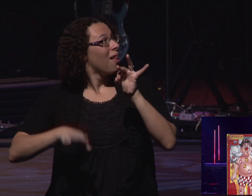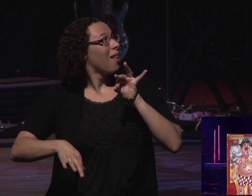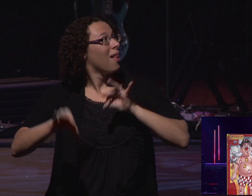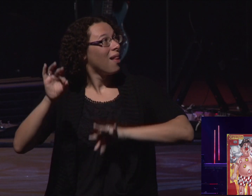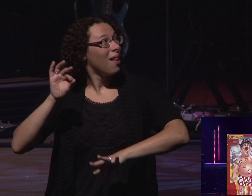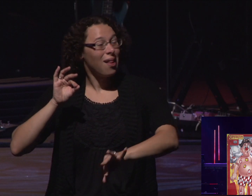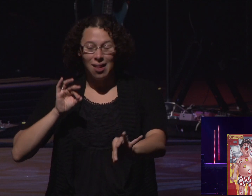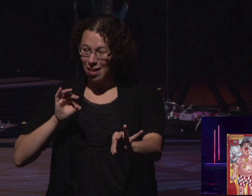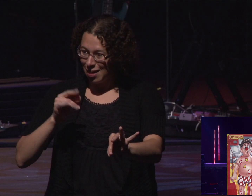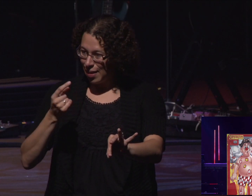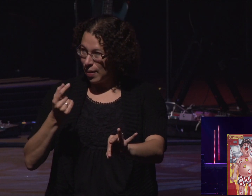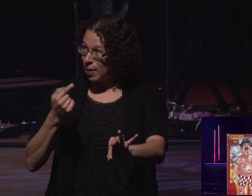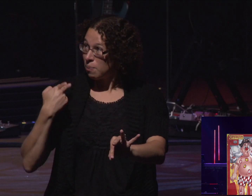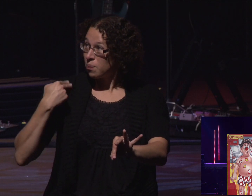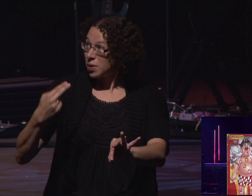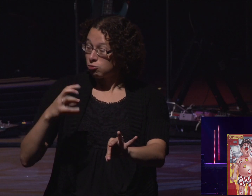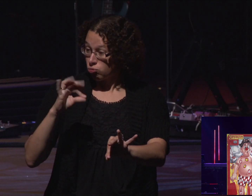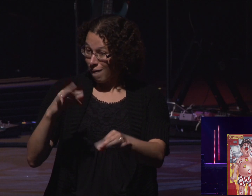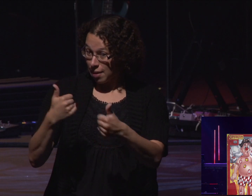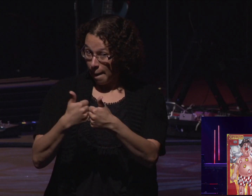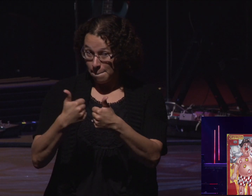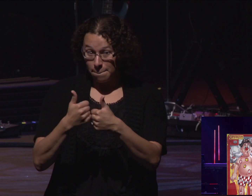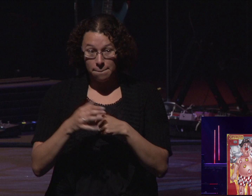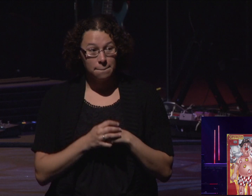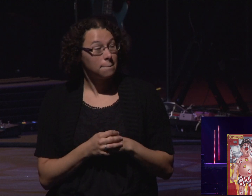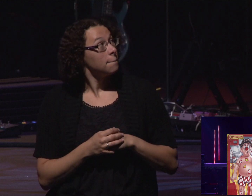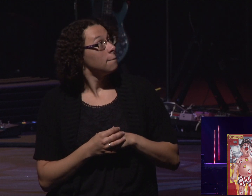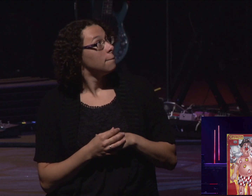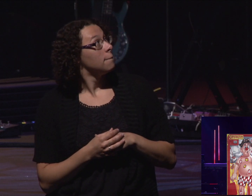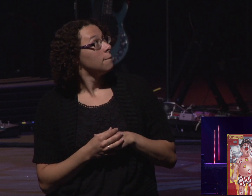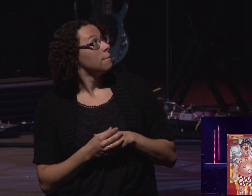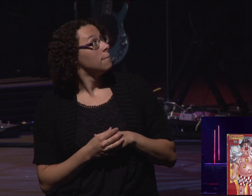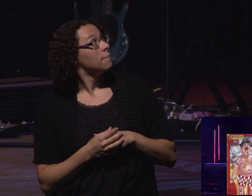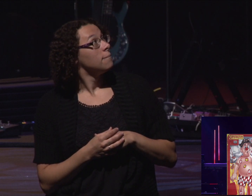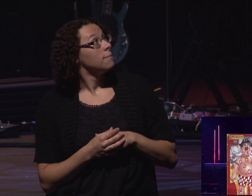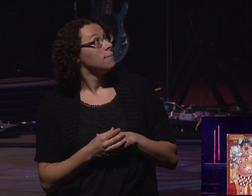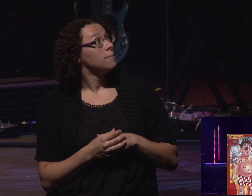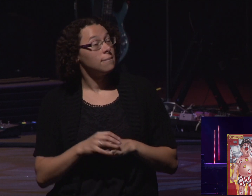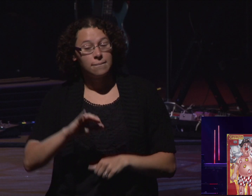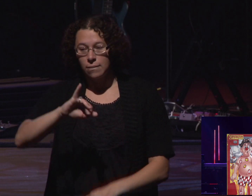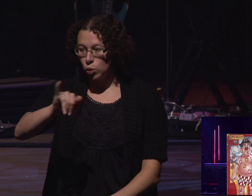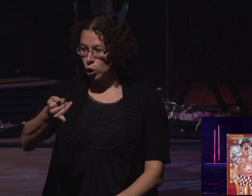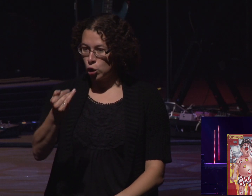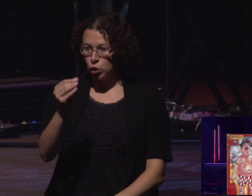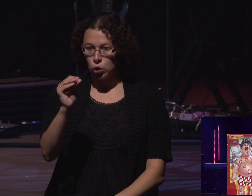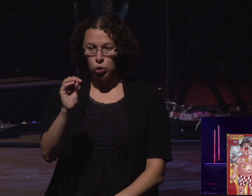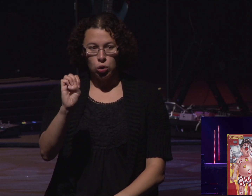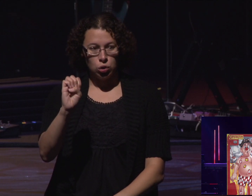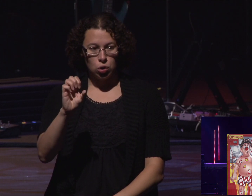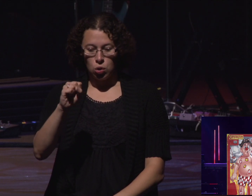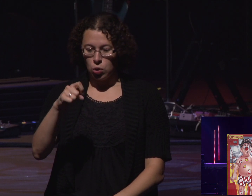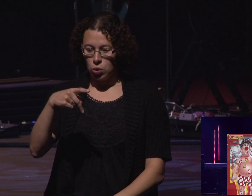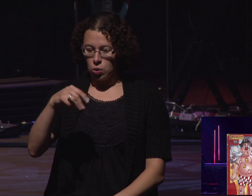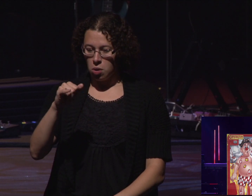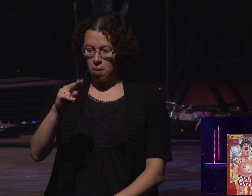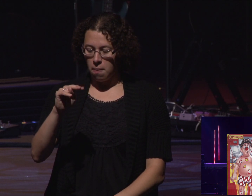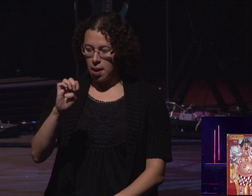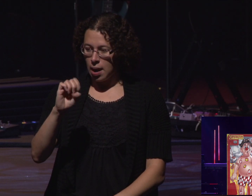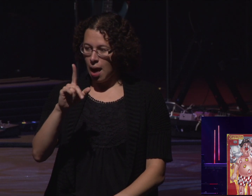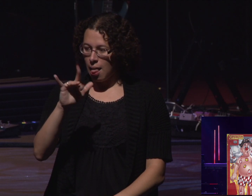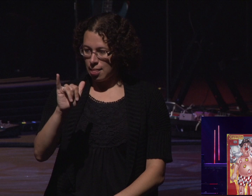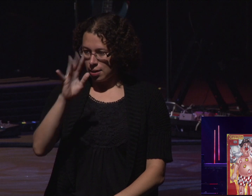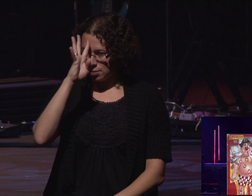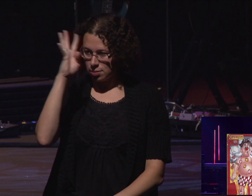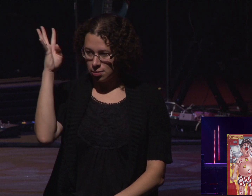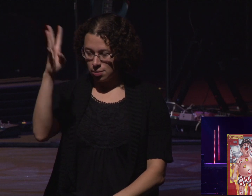stuff. Now a little bit of history on the game of operation. It was invented by a man named Joe Spinelli back in 1964.